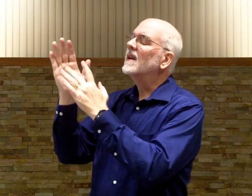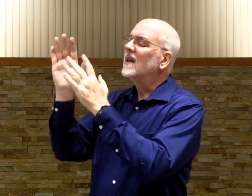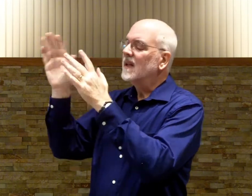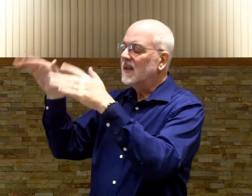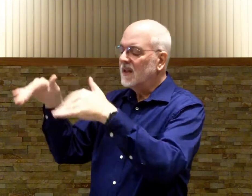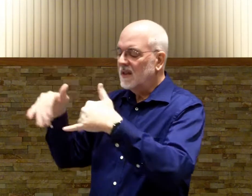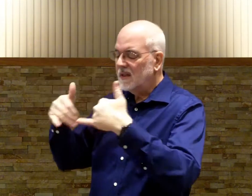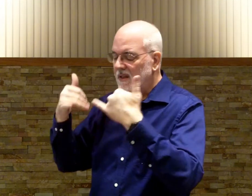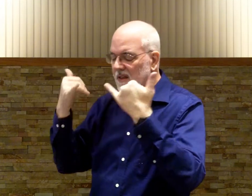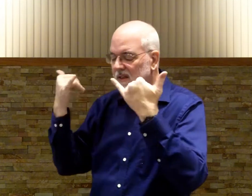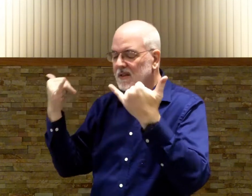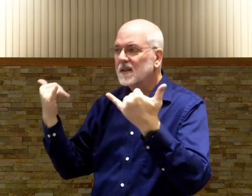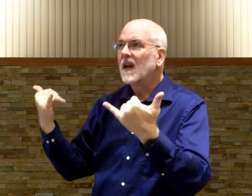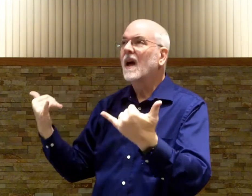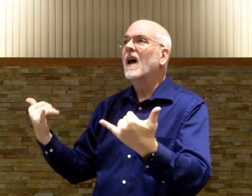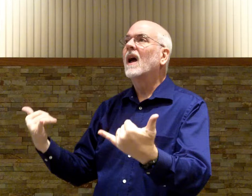tis now.